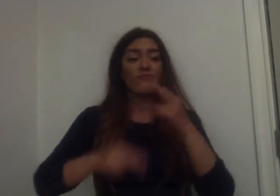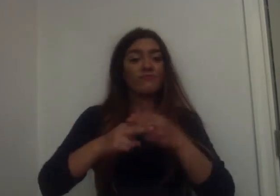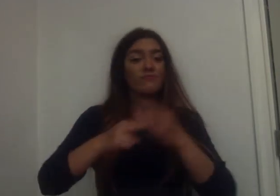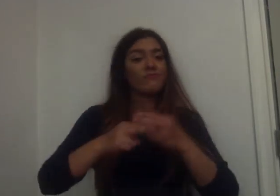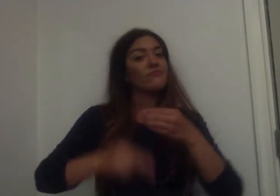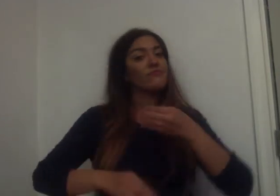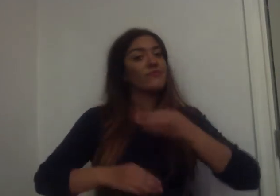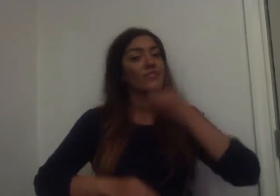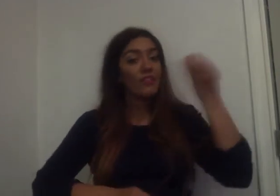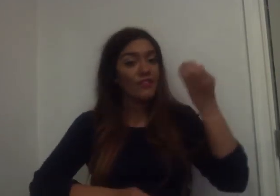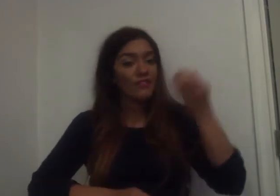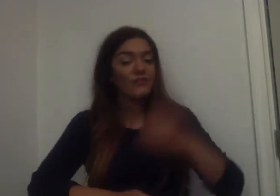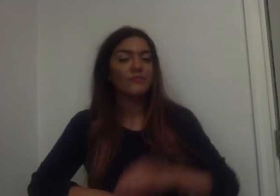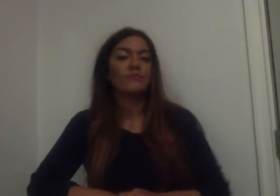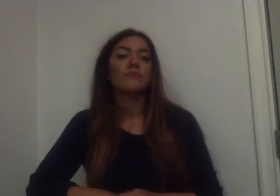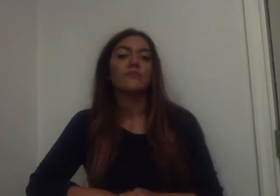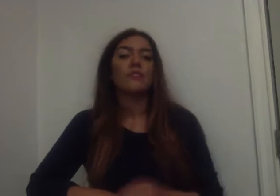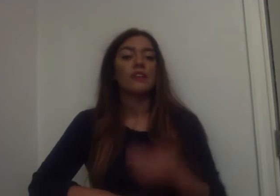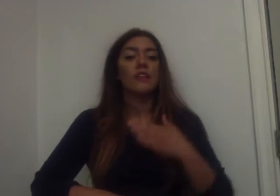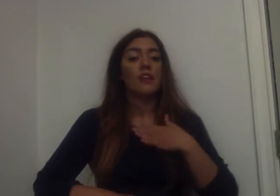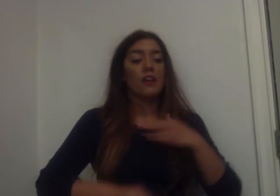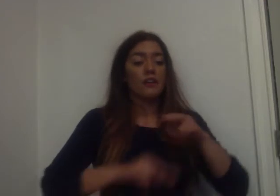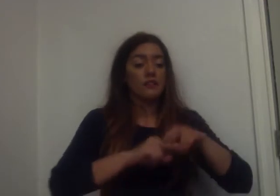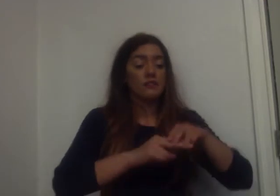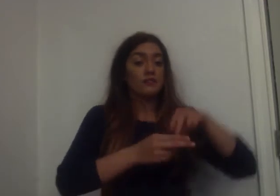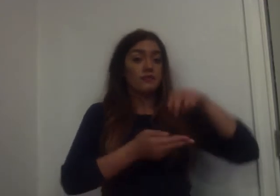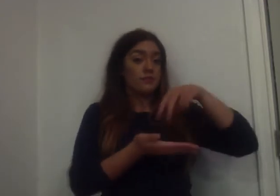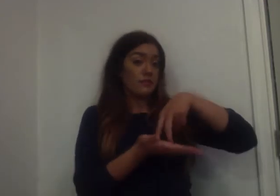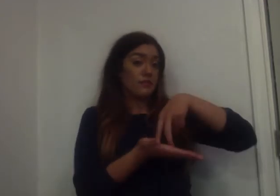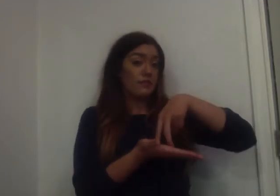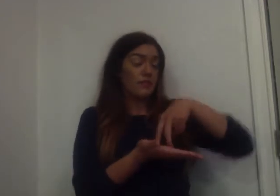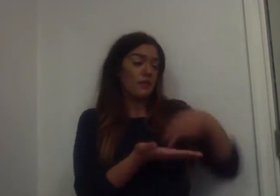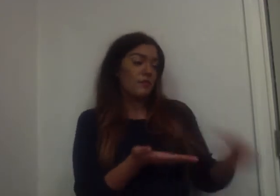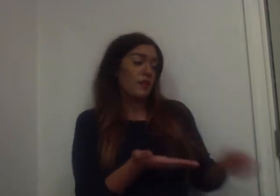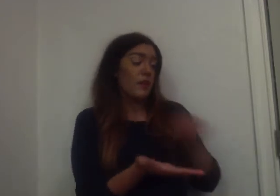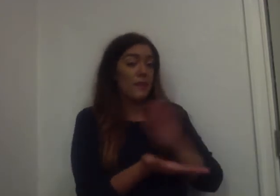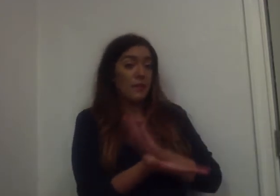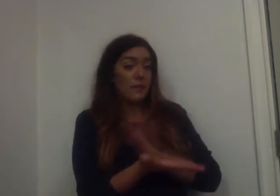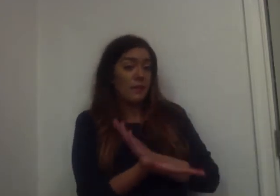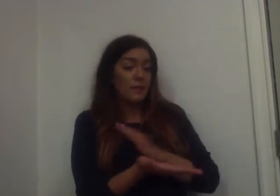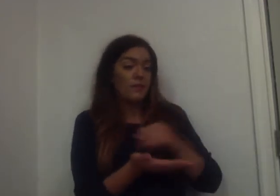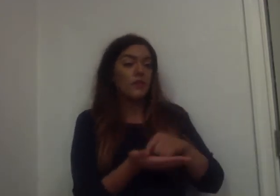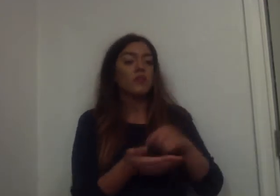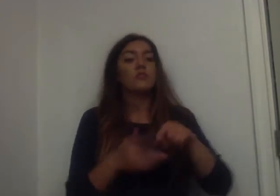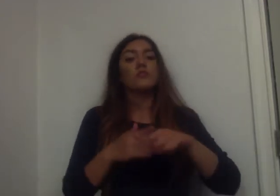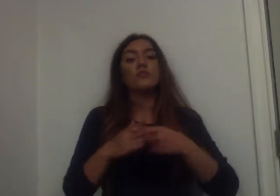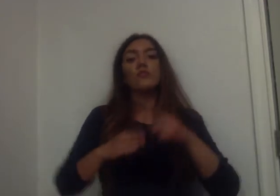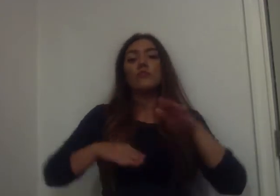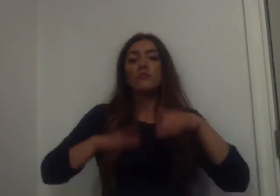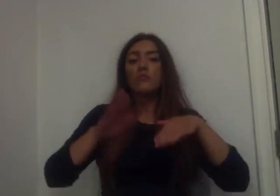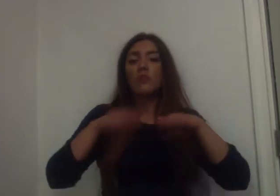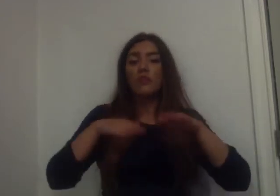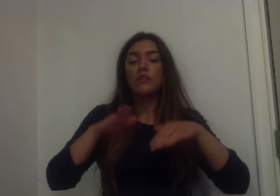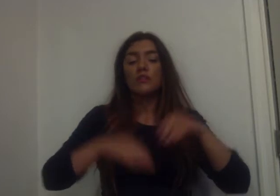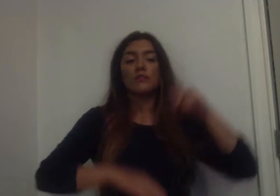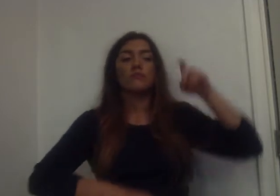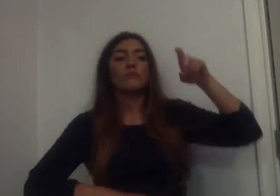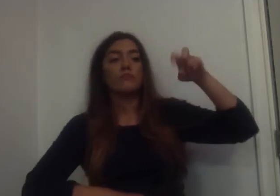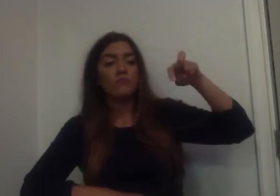Damn it. I don't care what you have to say, sir. But I'm going to have to say what I say. I would say that I love you and I